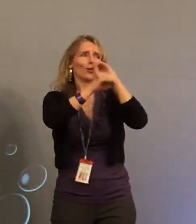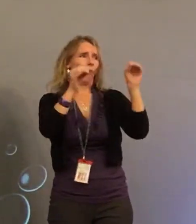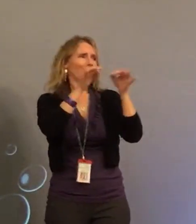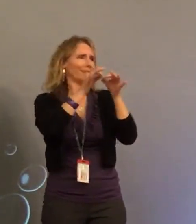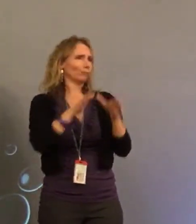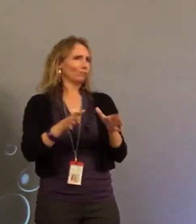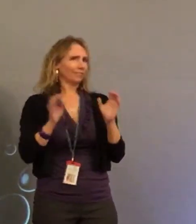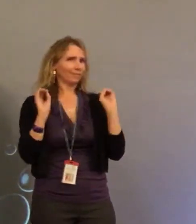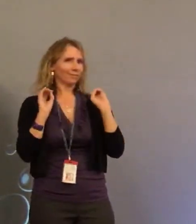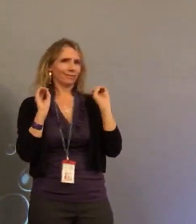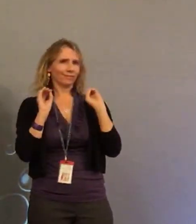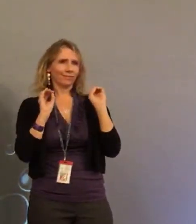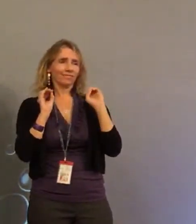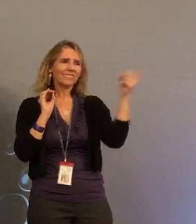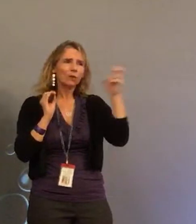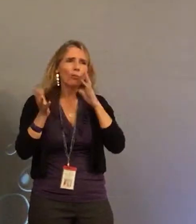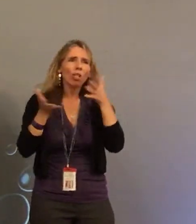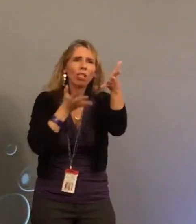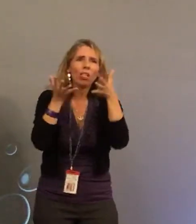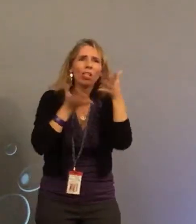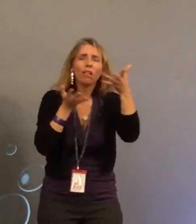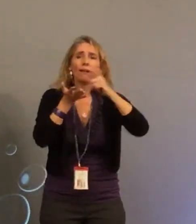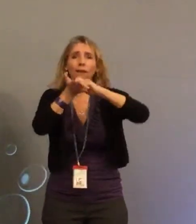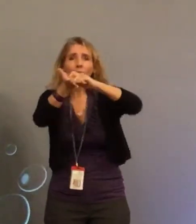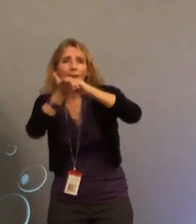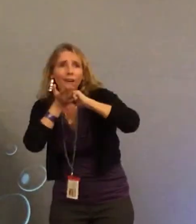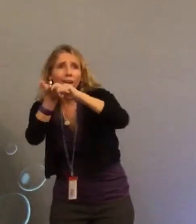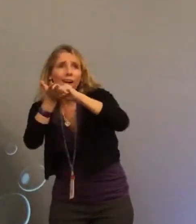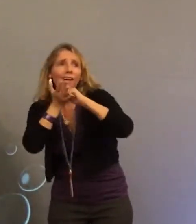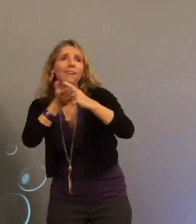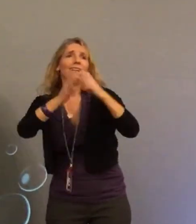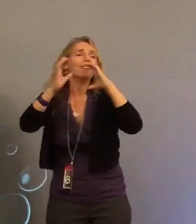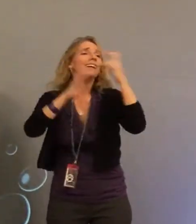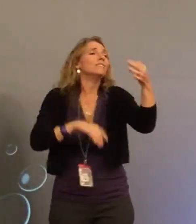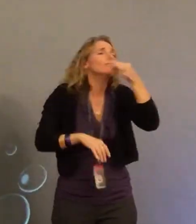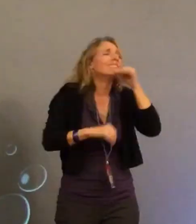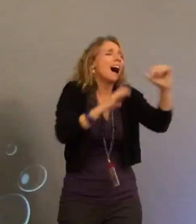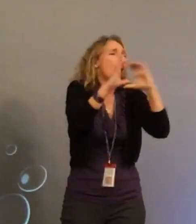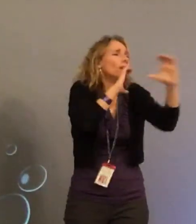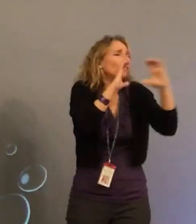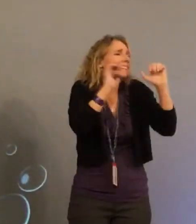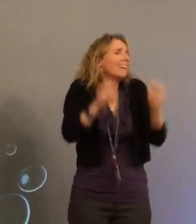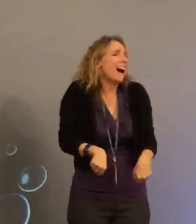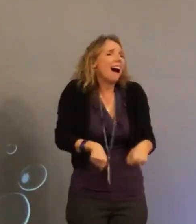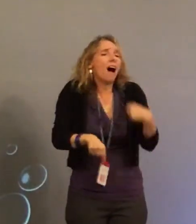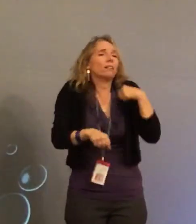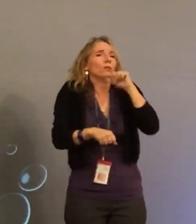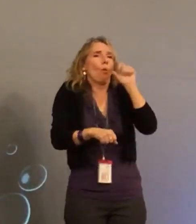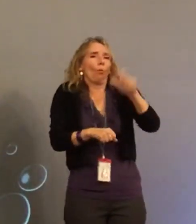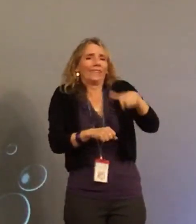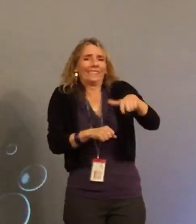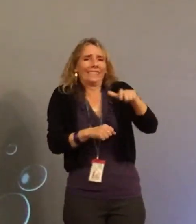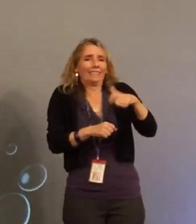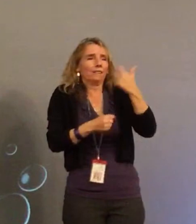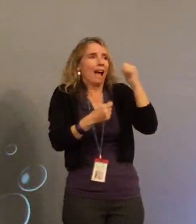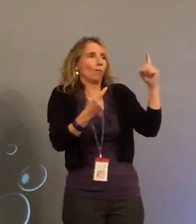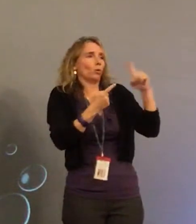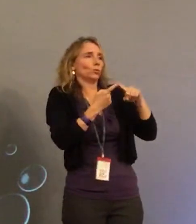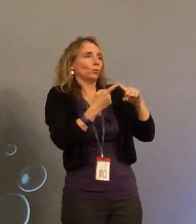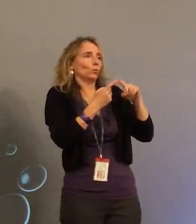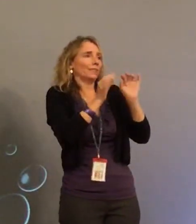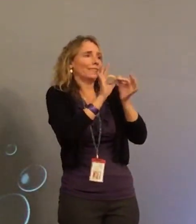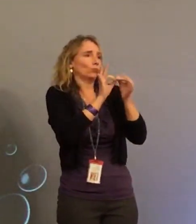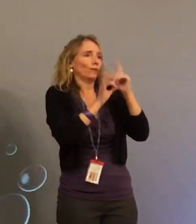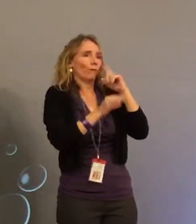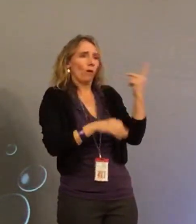the evenings, without an interpreter. He was pretty outstanding at just writing back and forth and